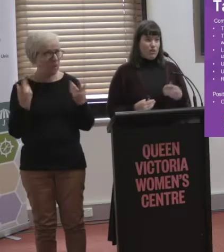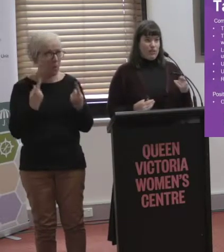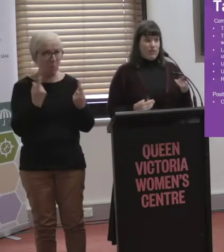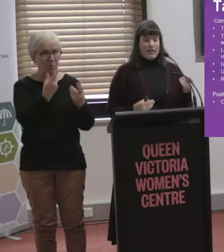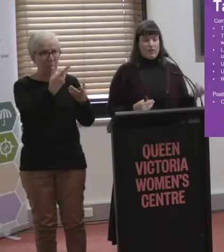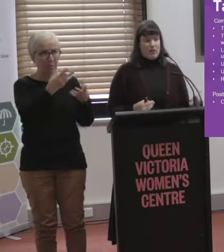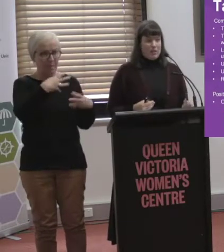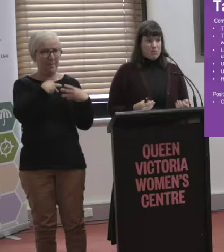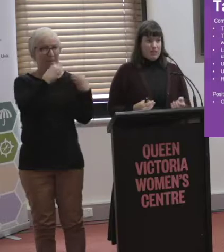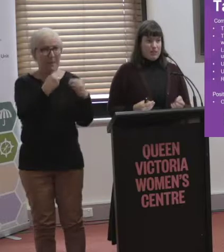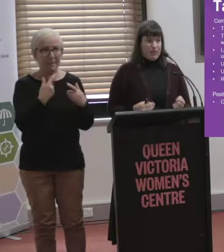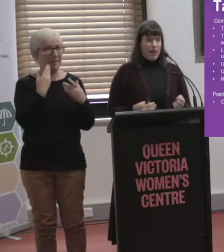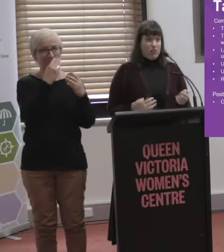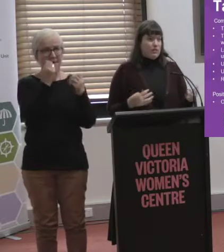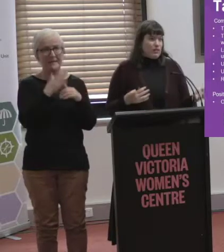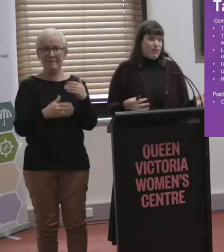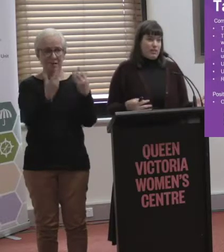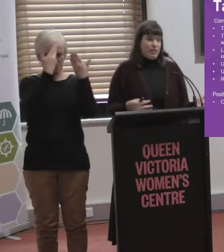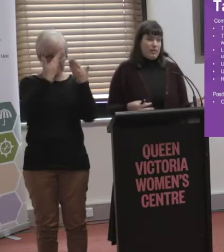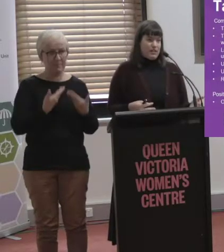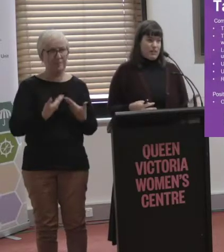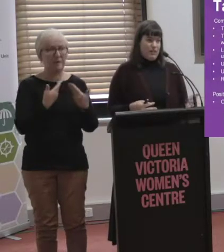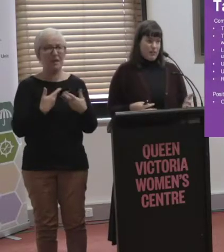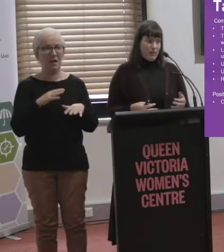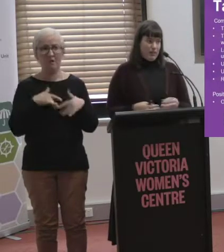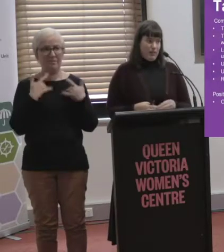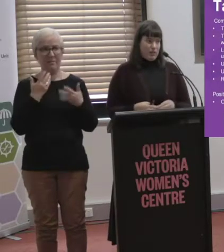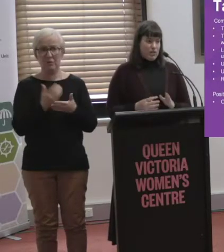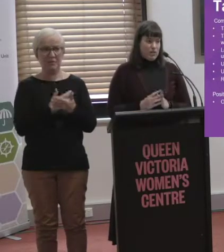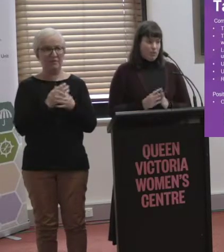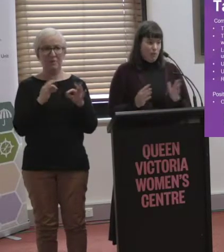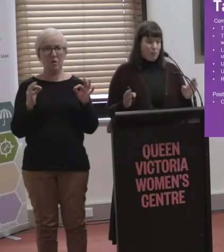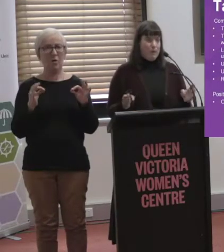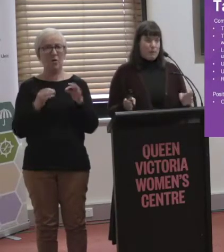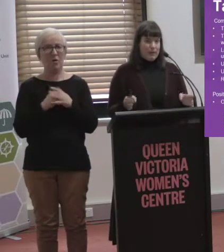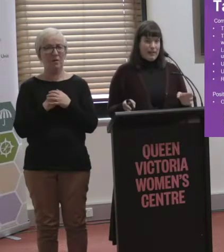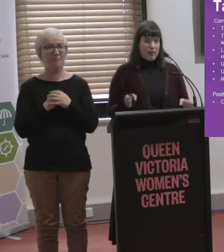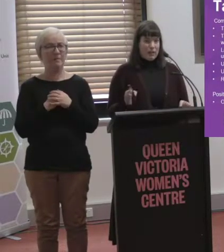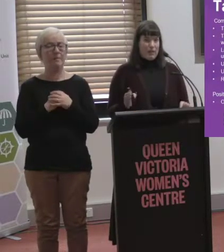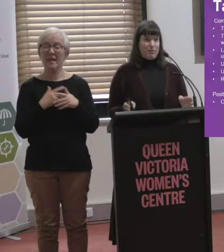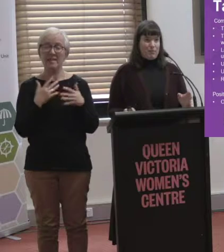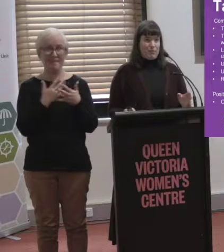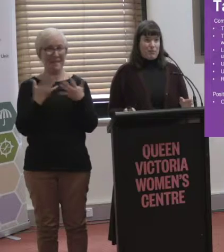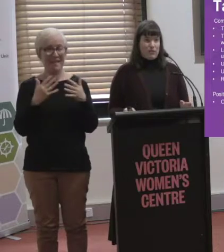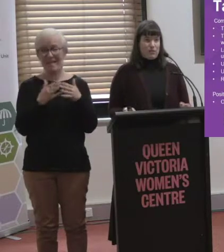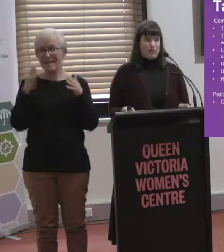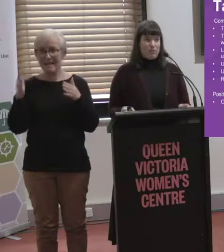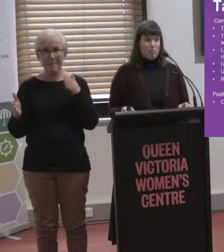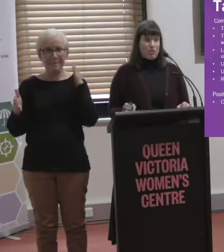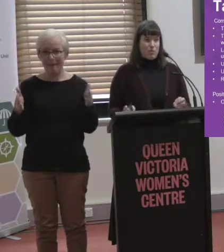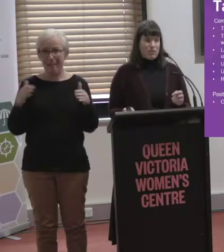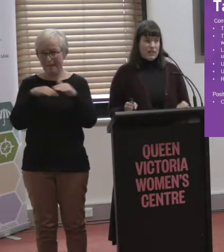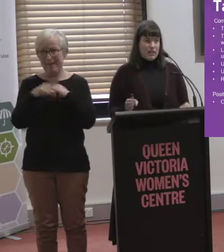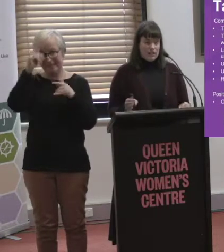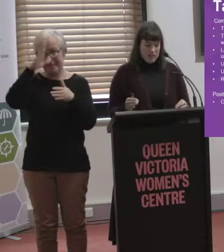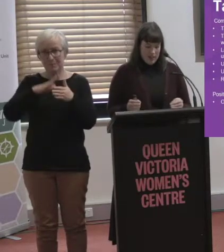I don't...they don't respect me. I don't feel safe in the taxi with them. So there was a pretty big gap in experiences for